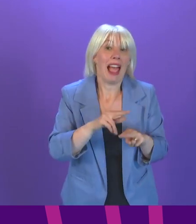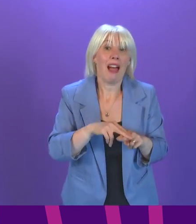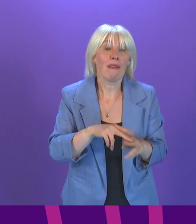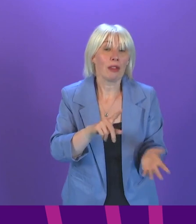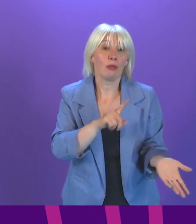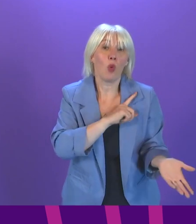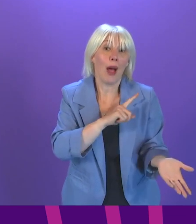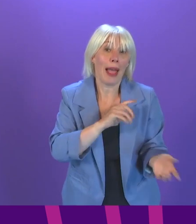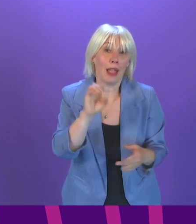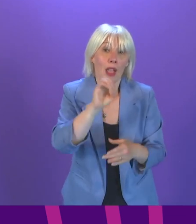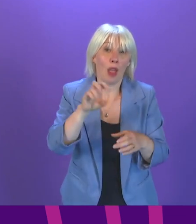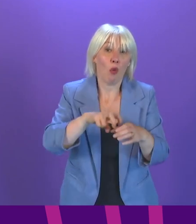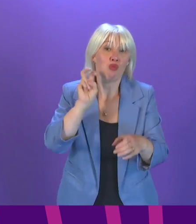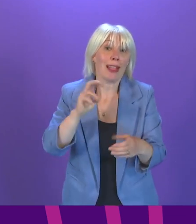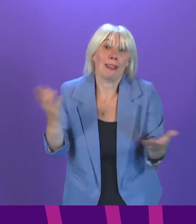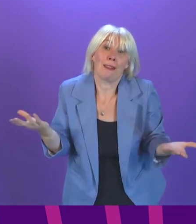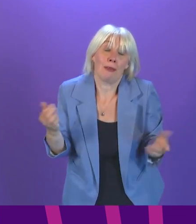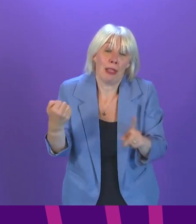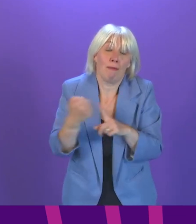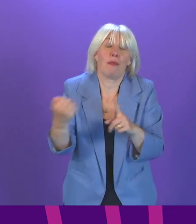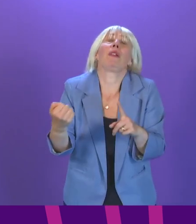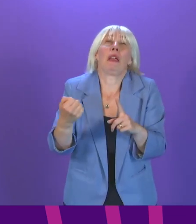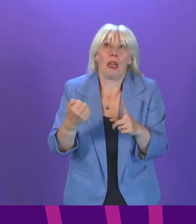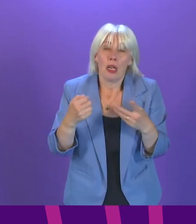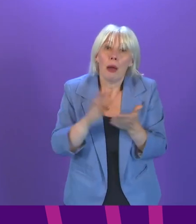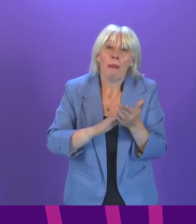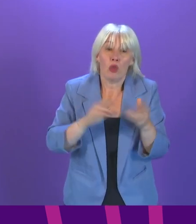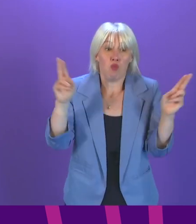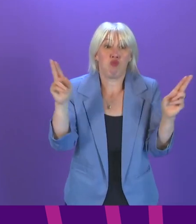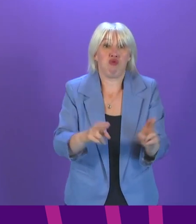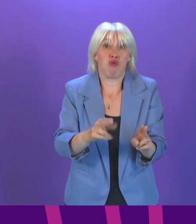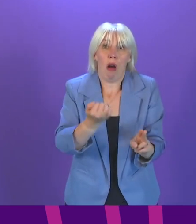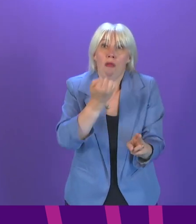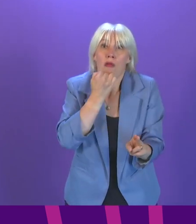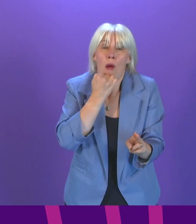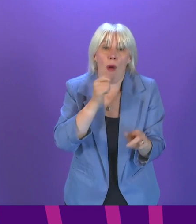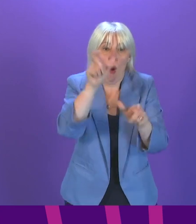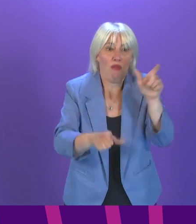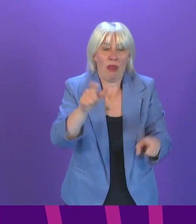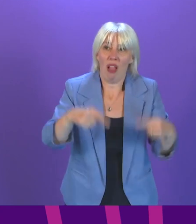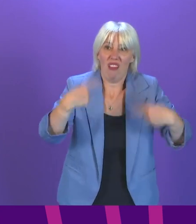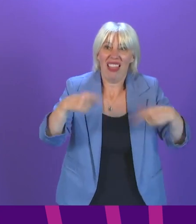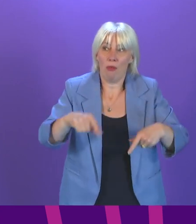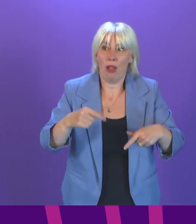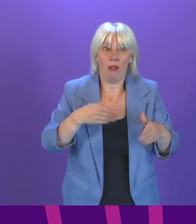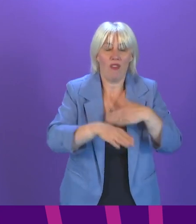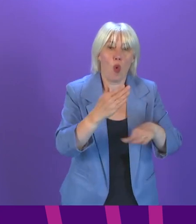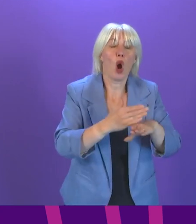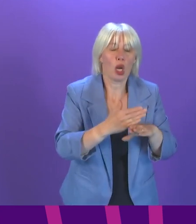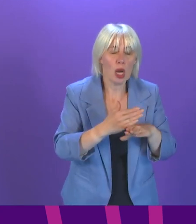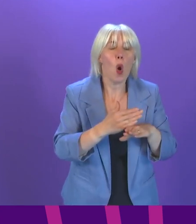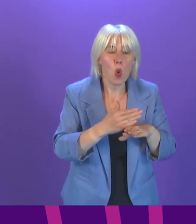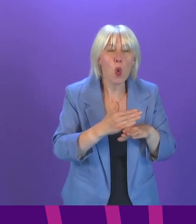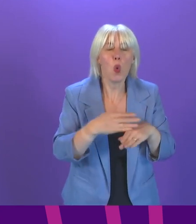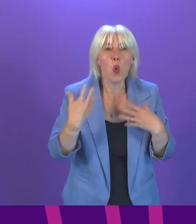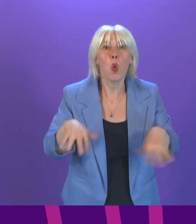with the Brexit impact and the reduction in the labour supplies that we have. So these are issues,